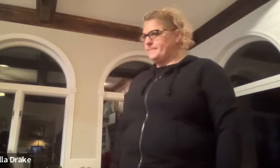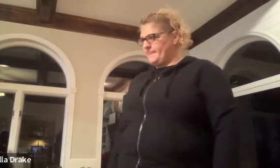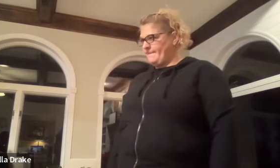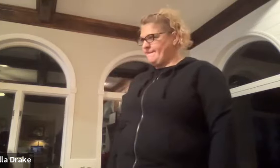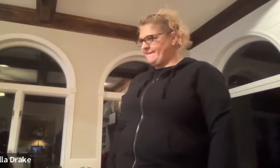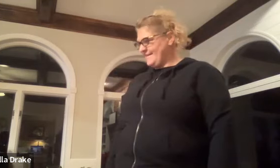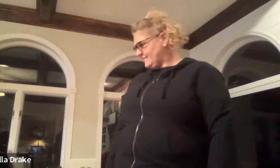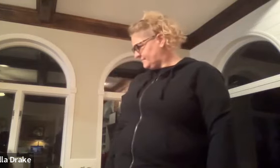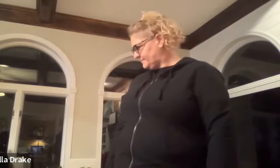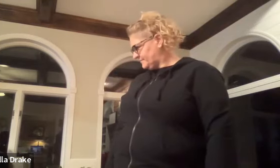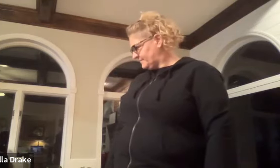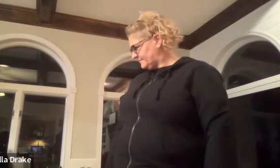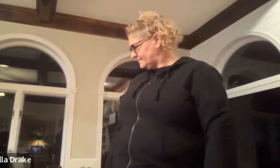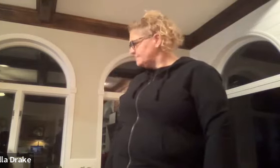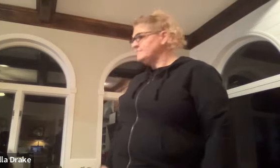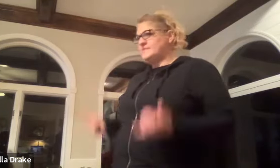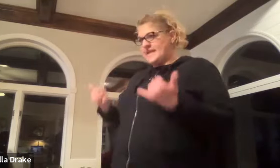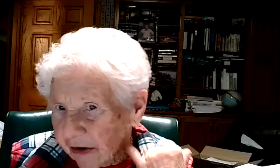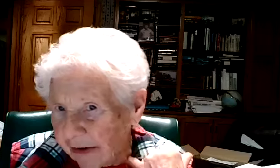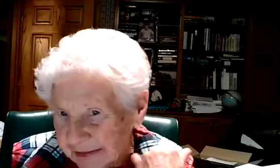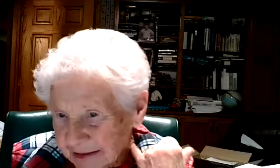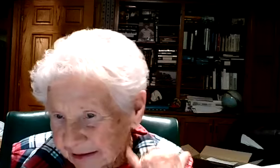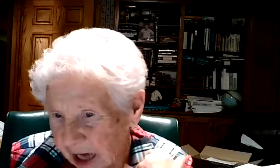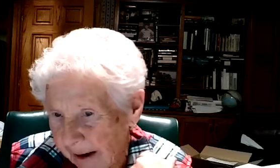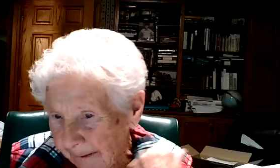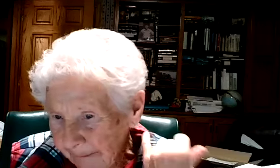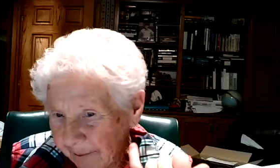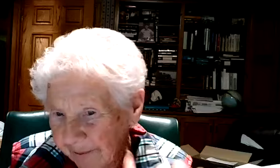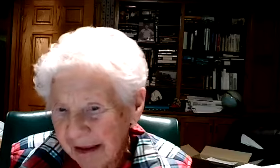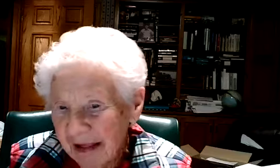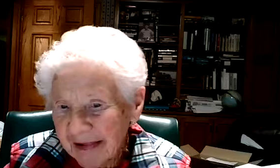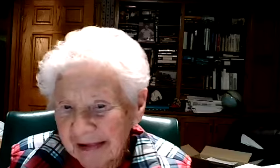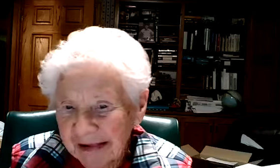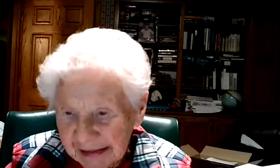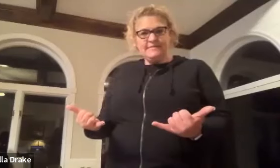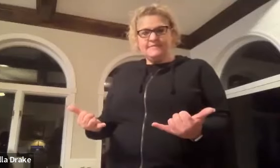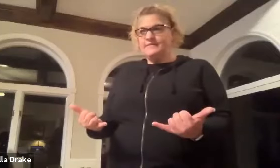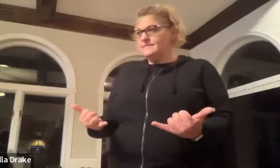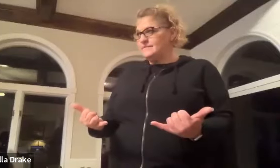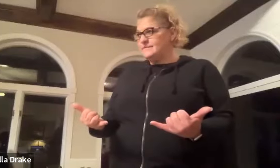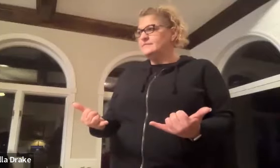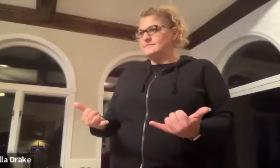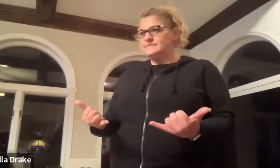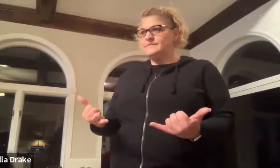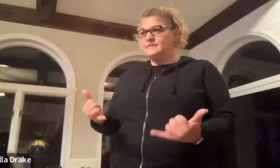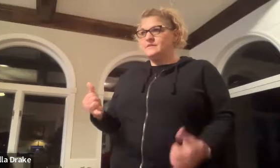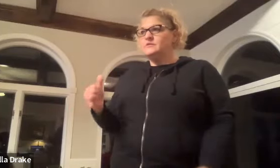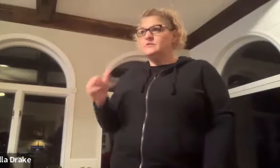this is today that's sorry today tomorrow